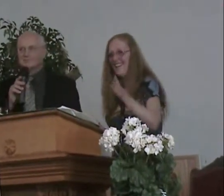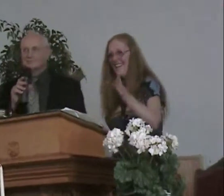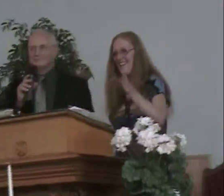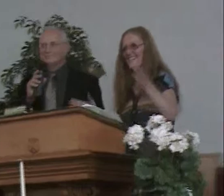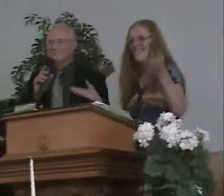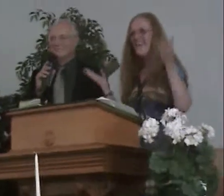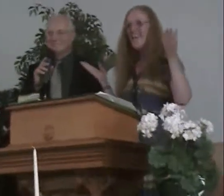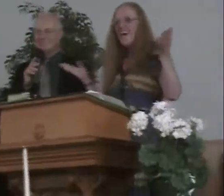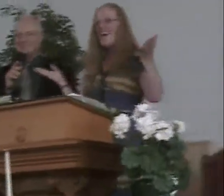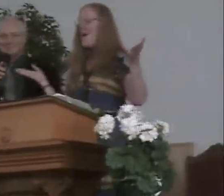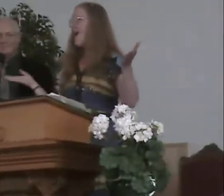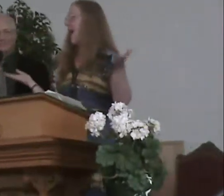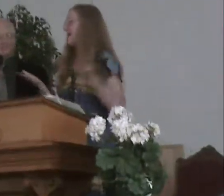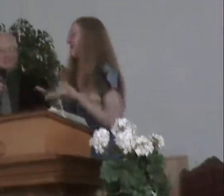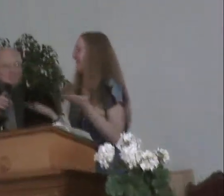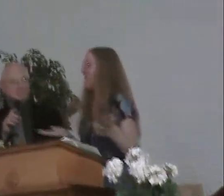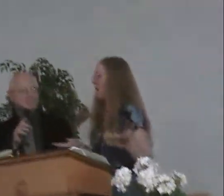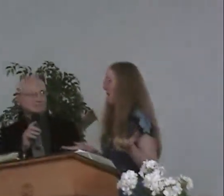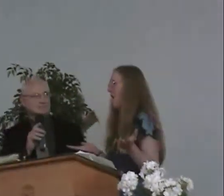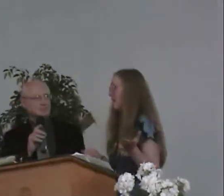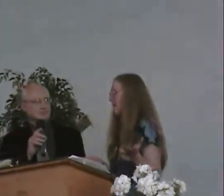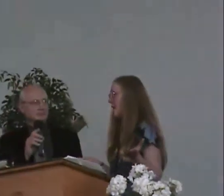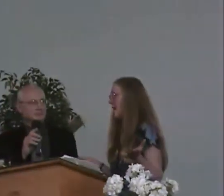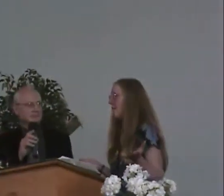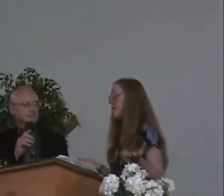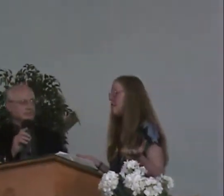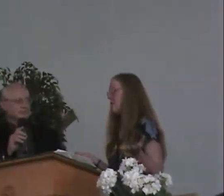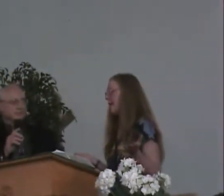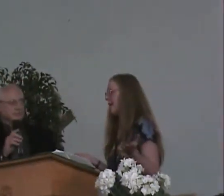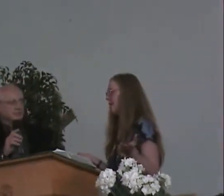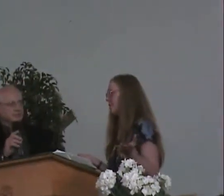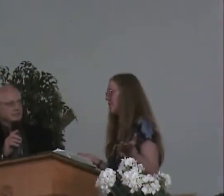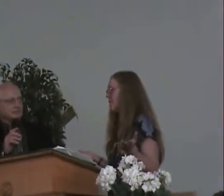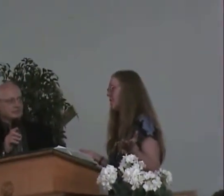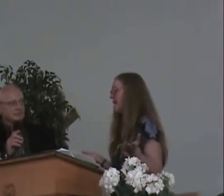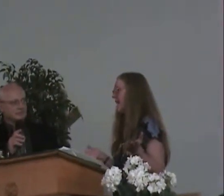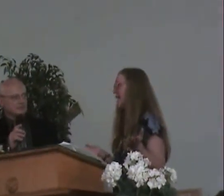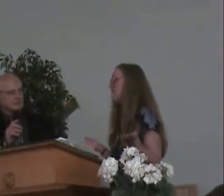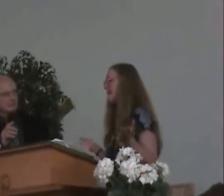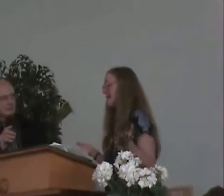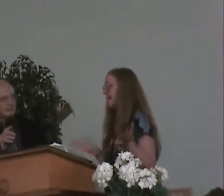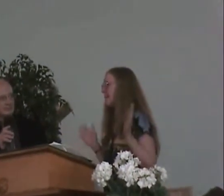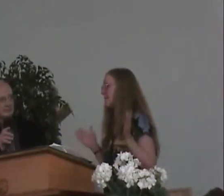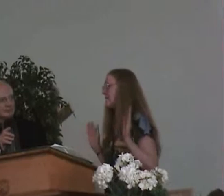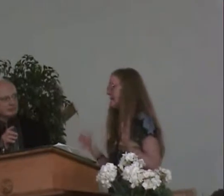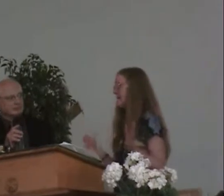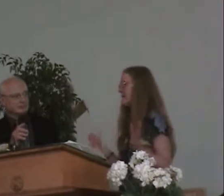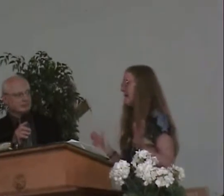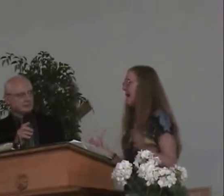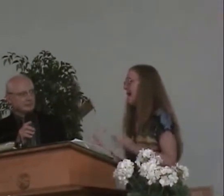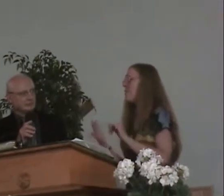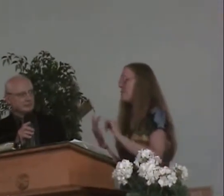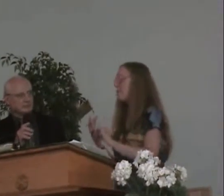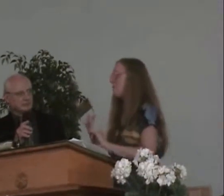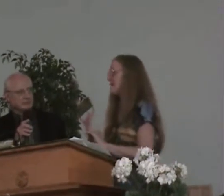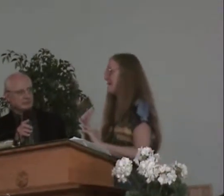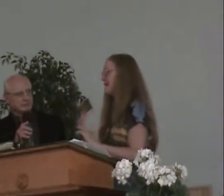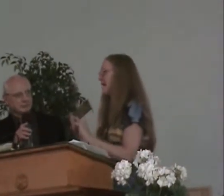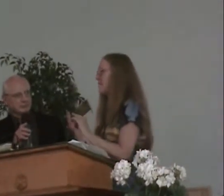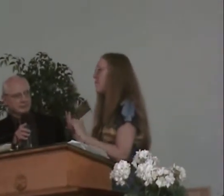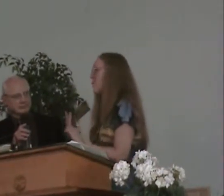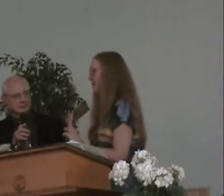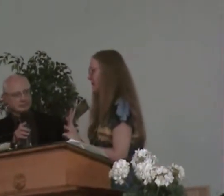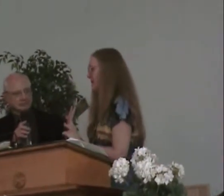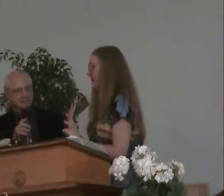I can eat all I want. Because you can't. You know what? The enemy gave sin. And through